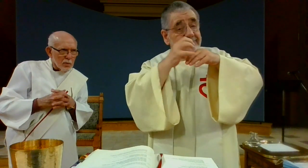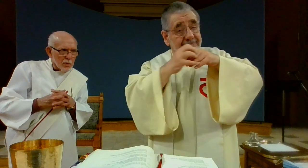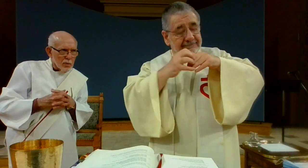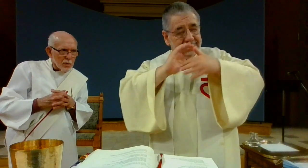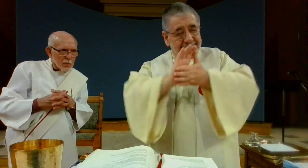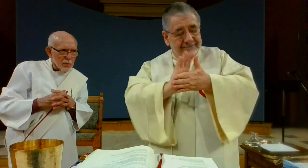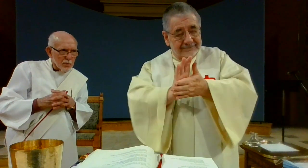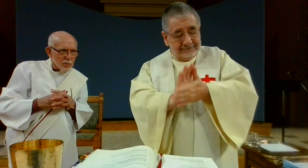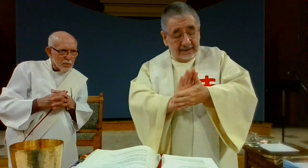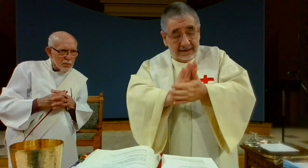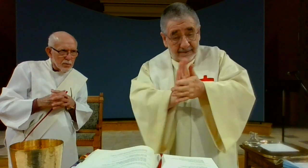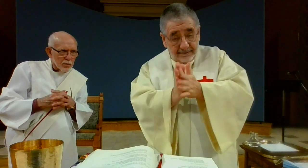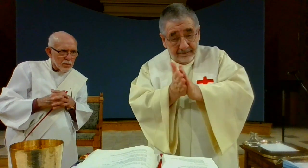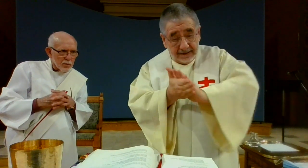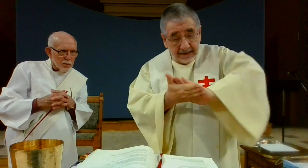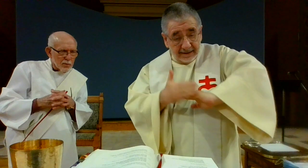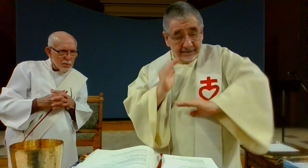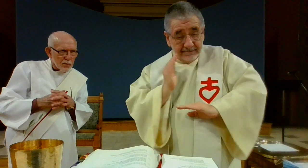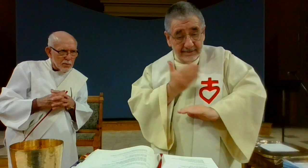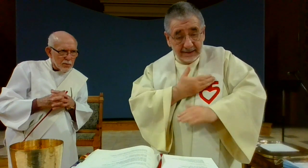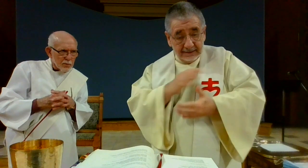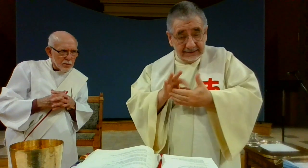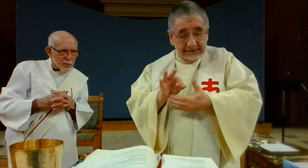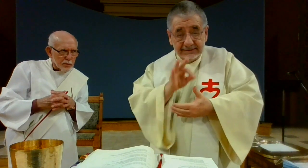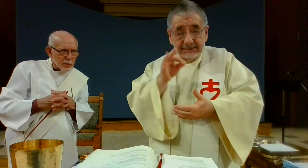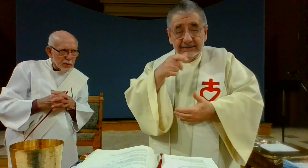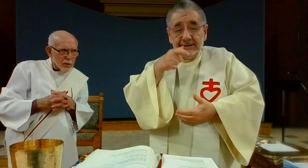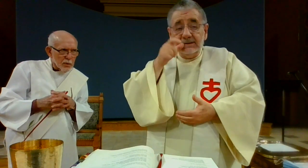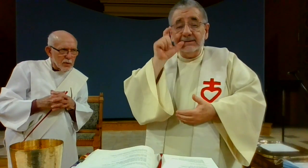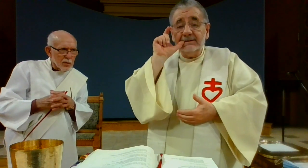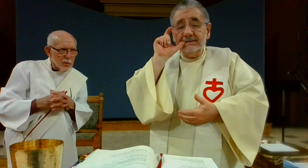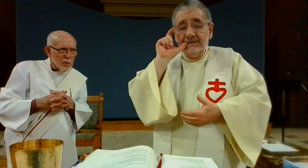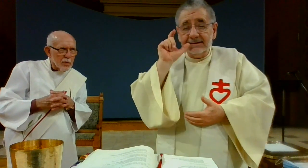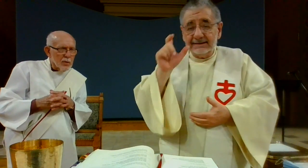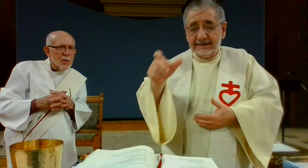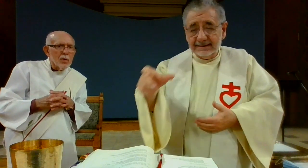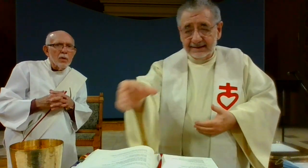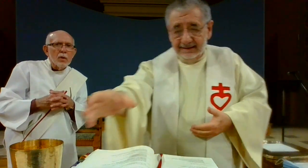and work of human hands it will become our spiritual drink